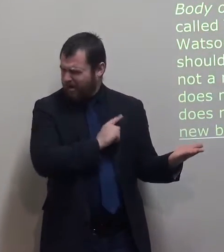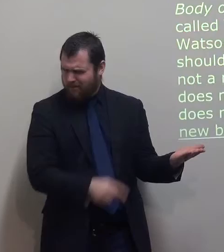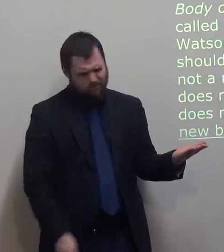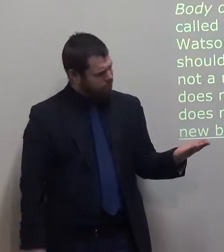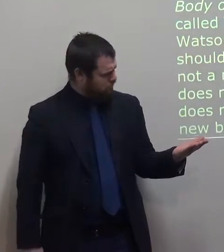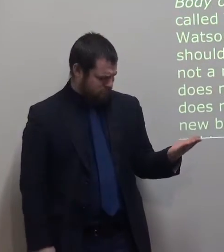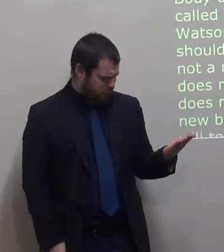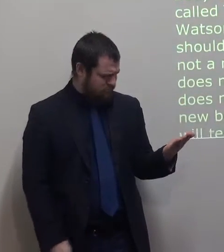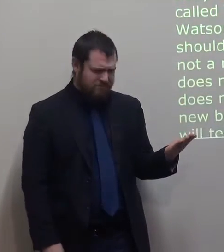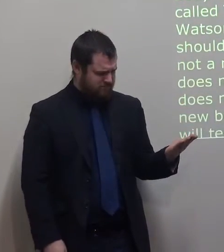Why not a new book?